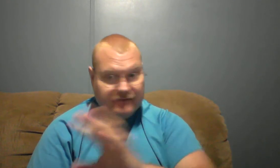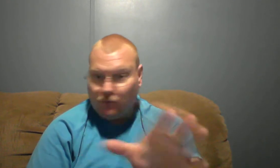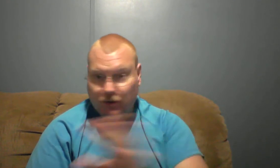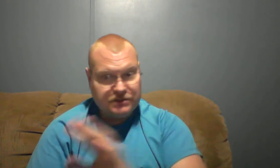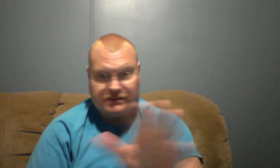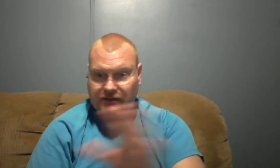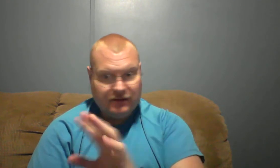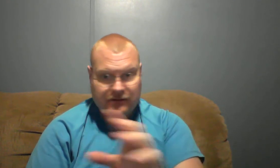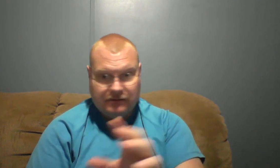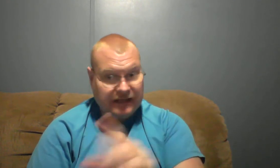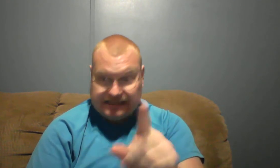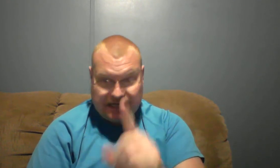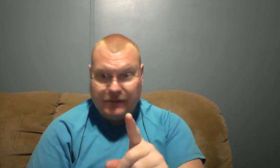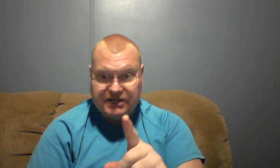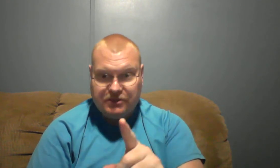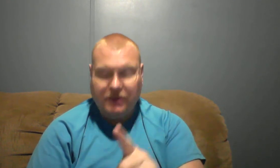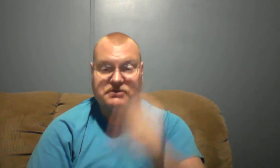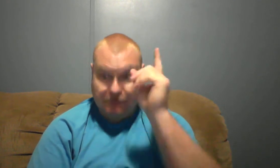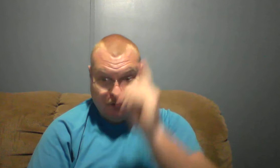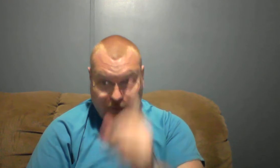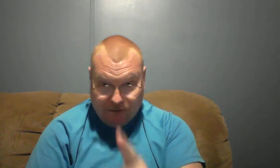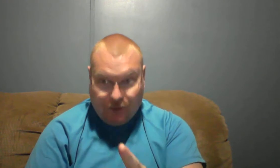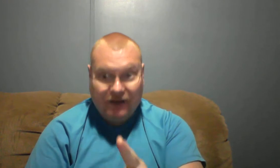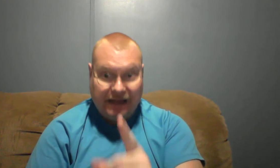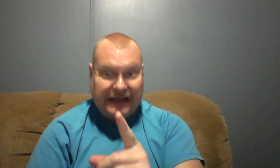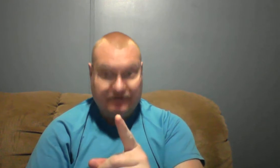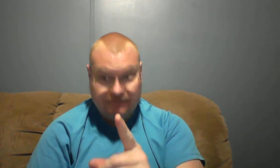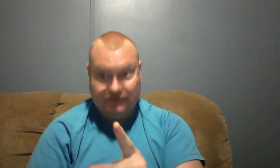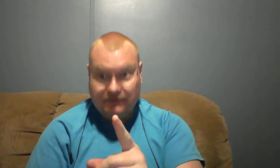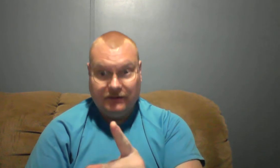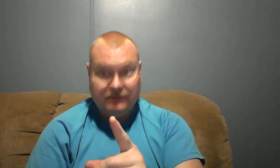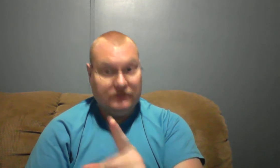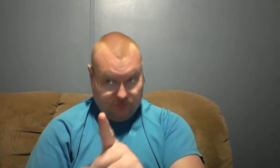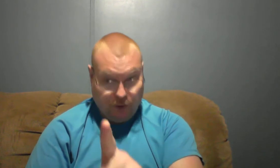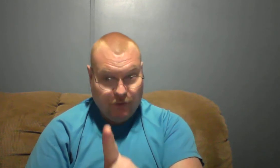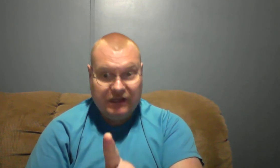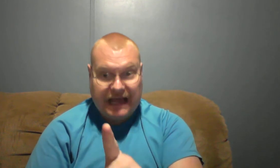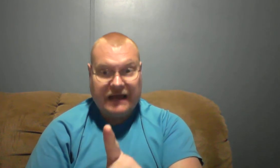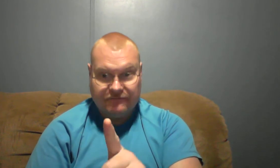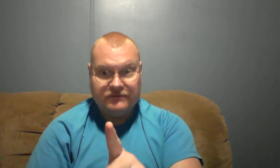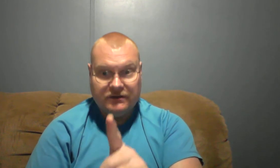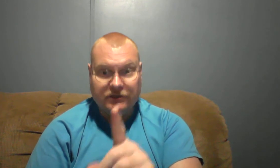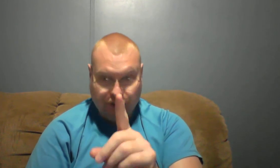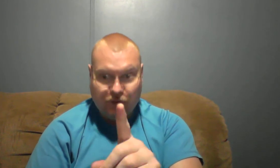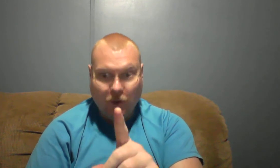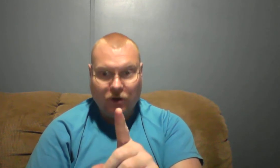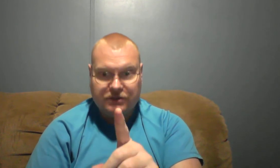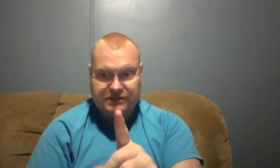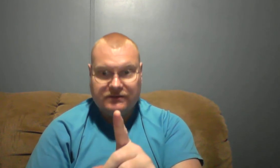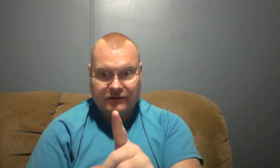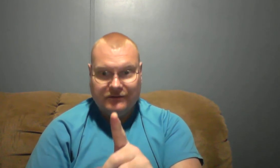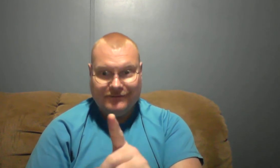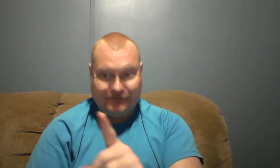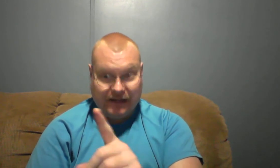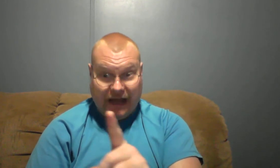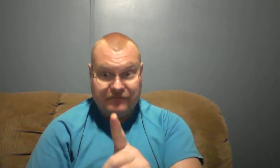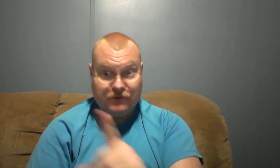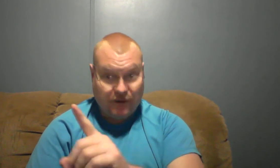works. Lest he manage to boast. But we will have we will have good works after that.